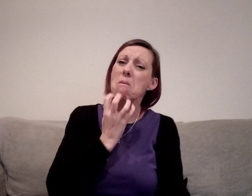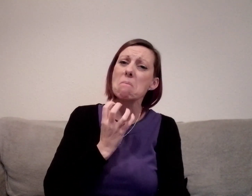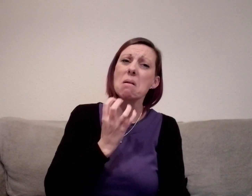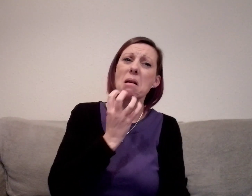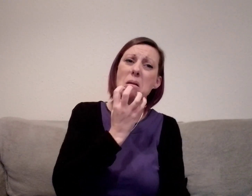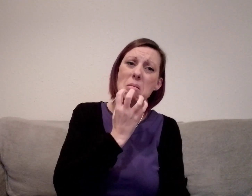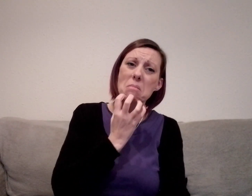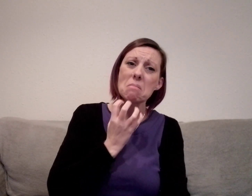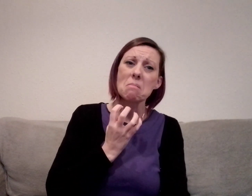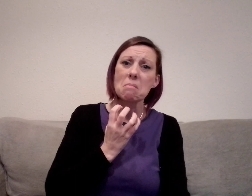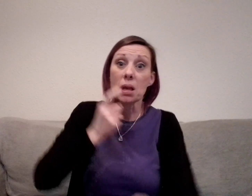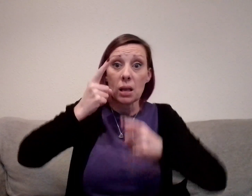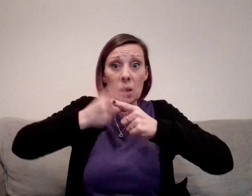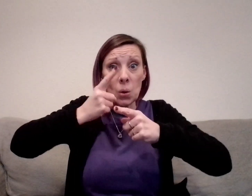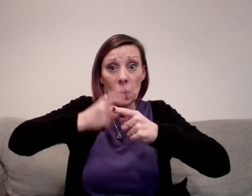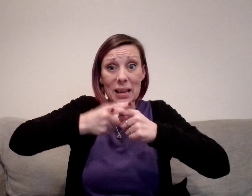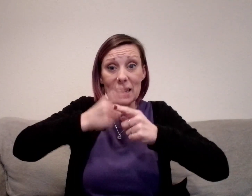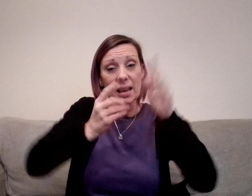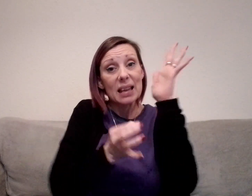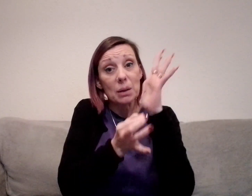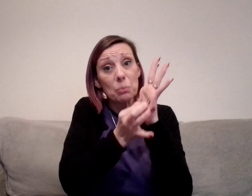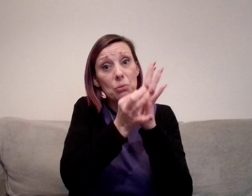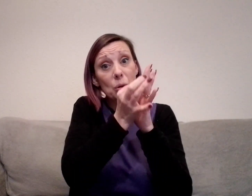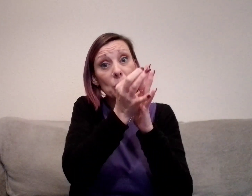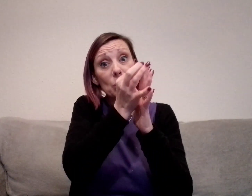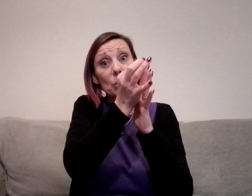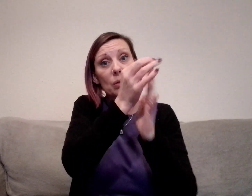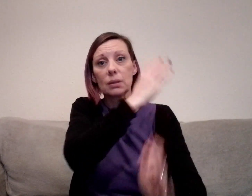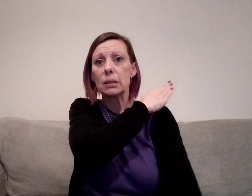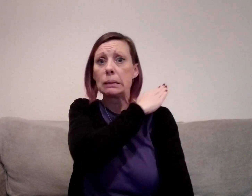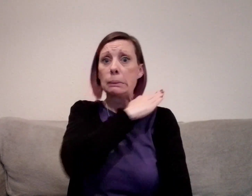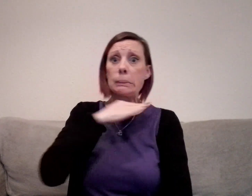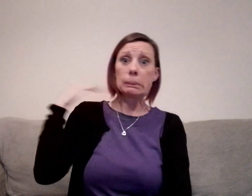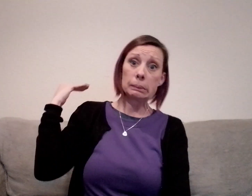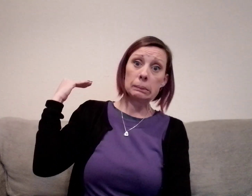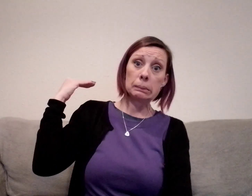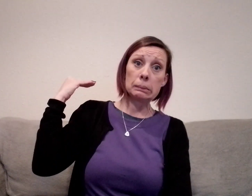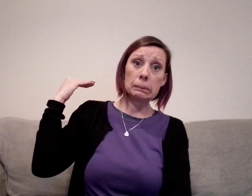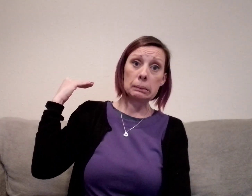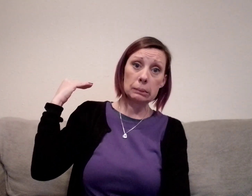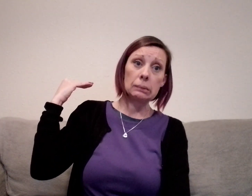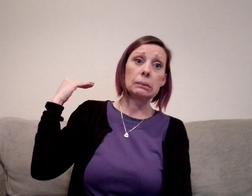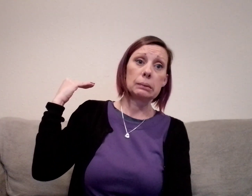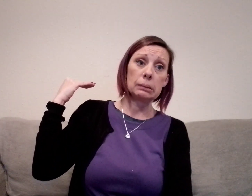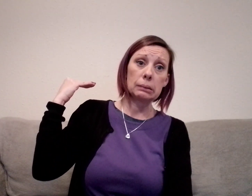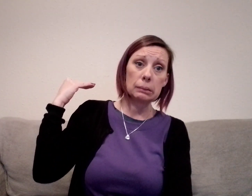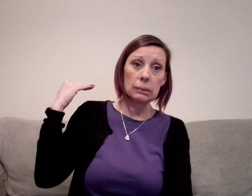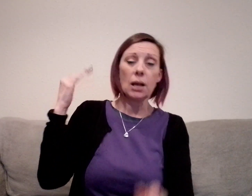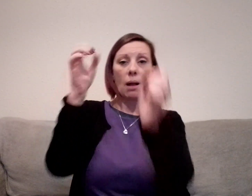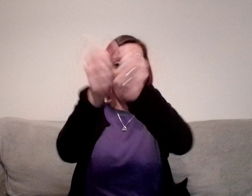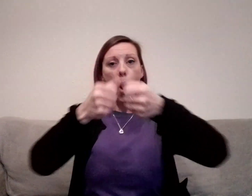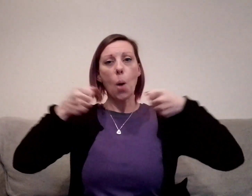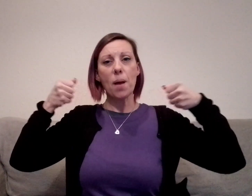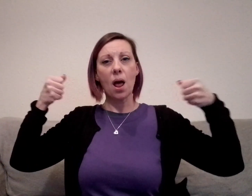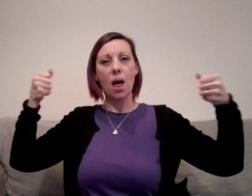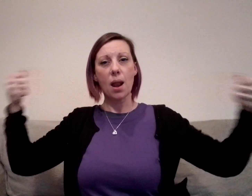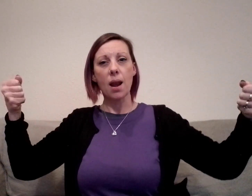discontent under the deck If I don't act fast, it could be my neck So pull up the